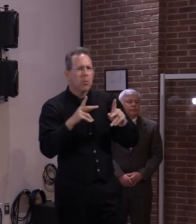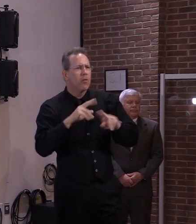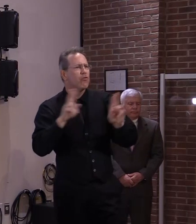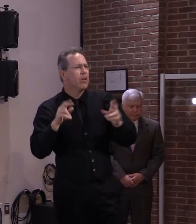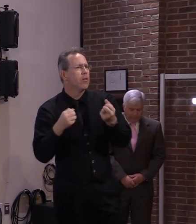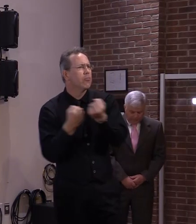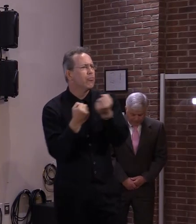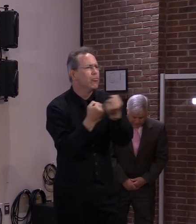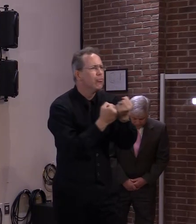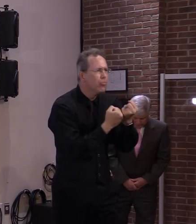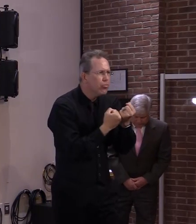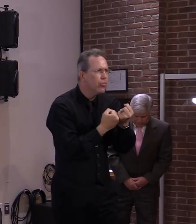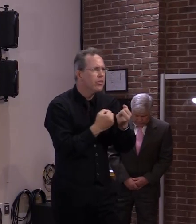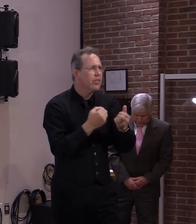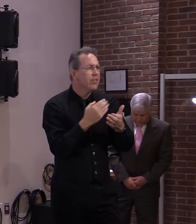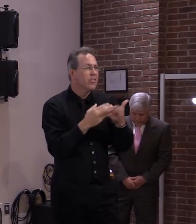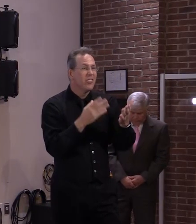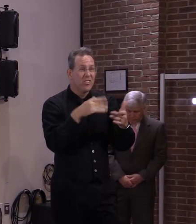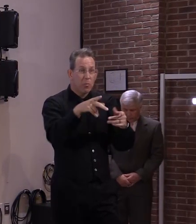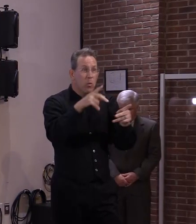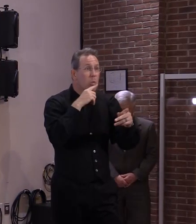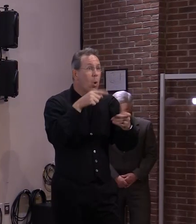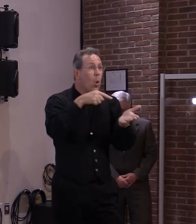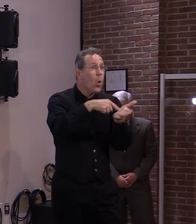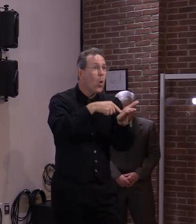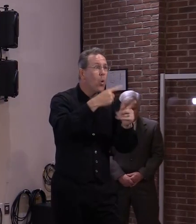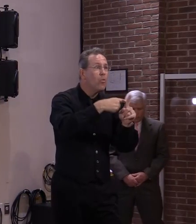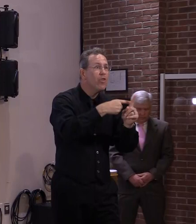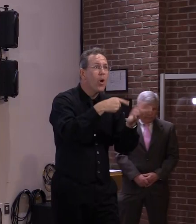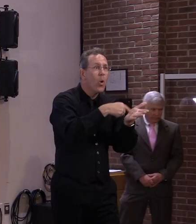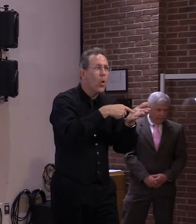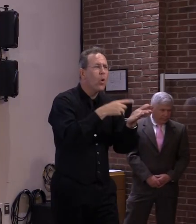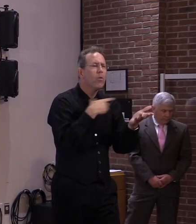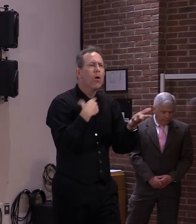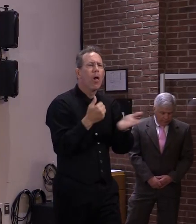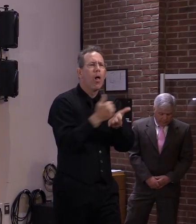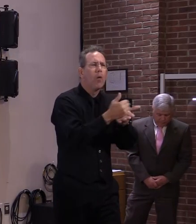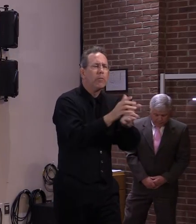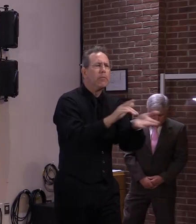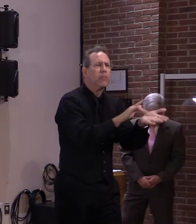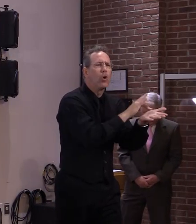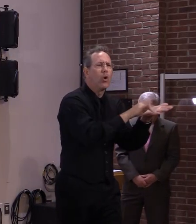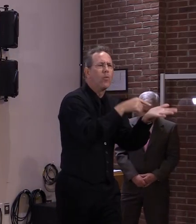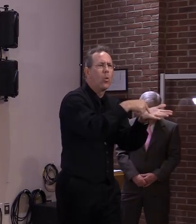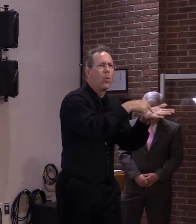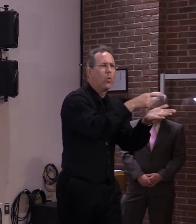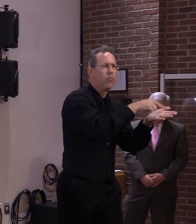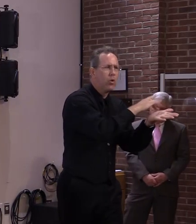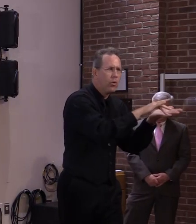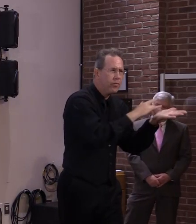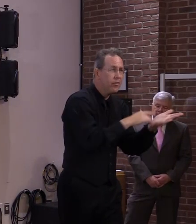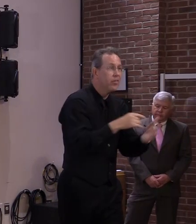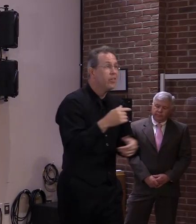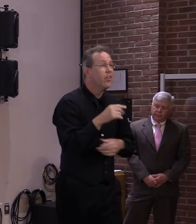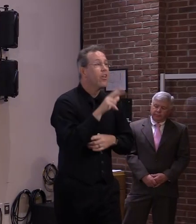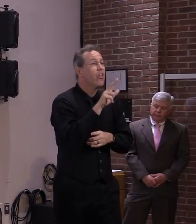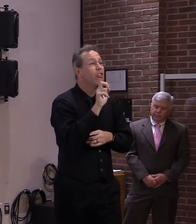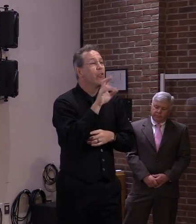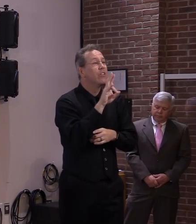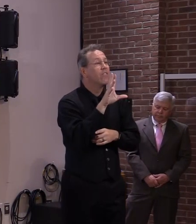than a year, more than $375 million in aid to help people pay their rent. So